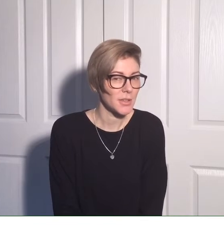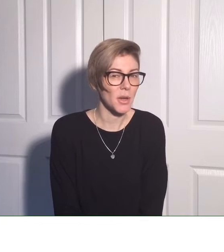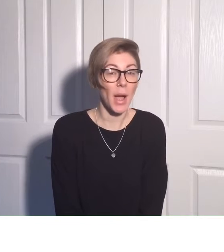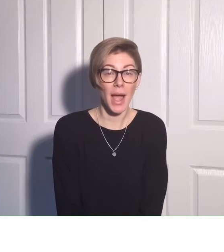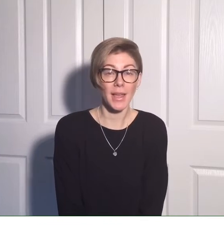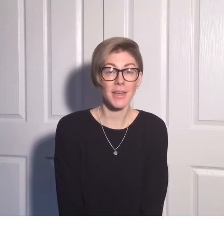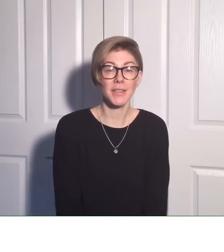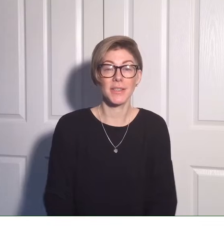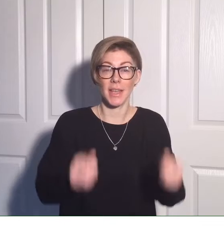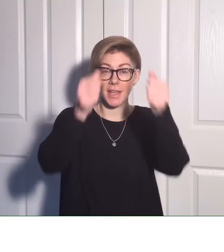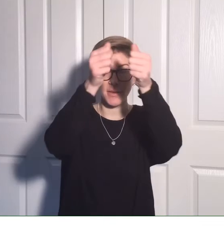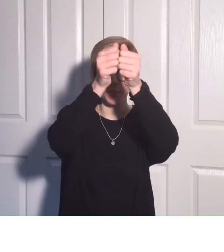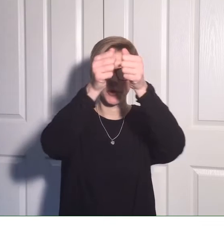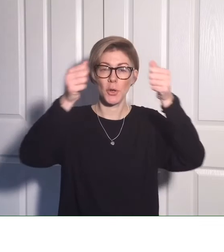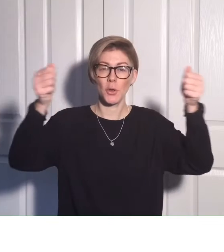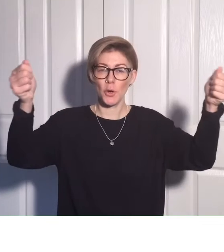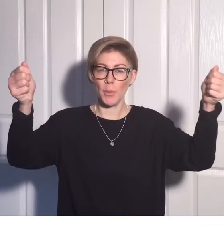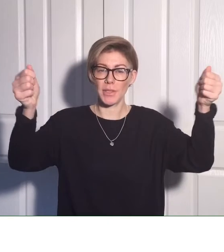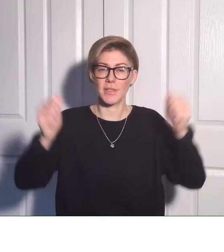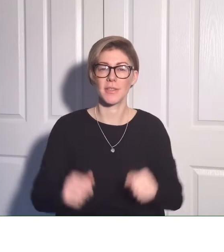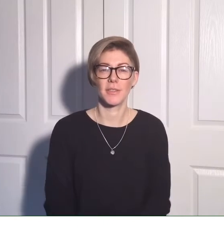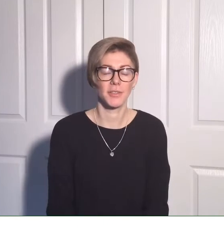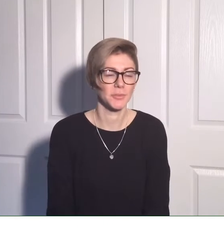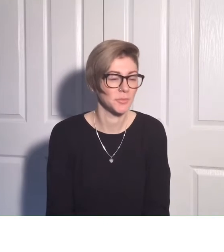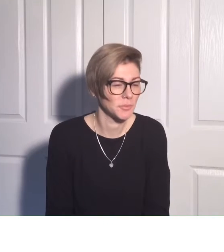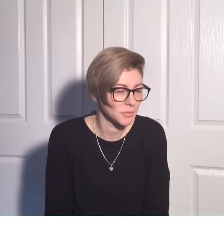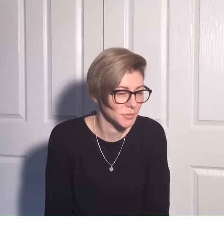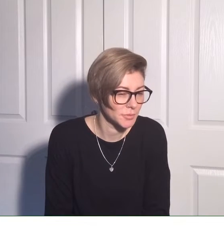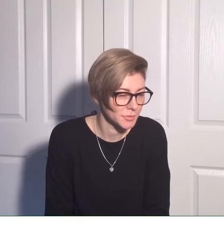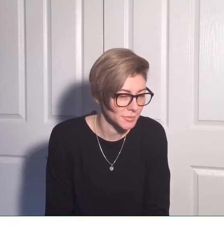So I can see cupboards.